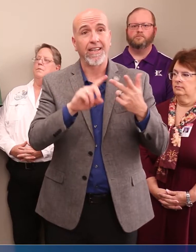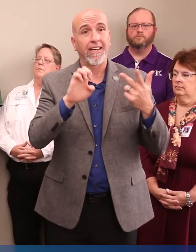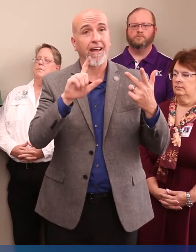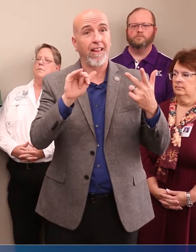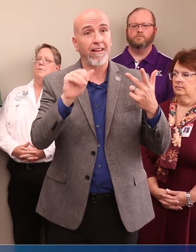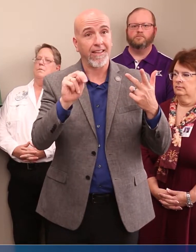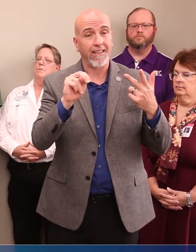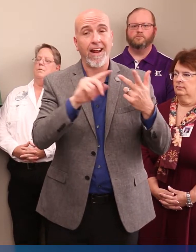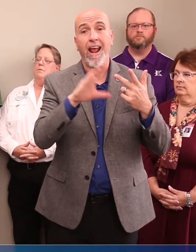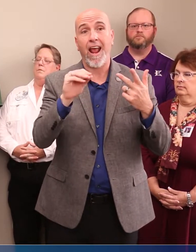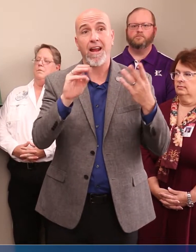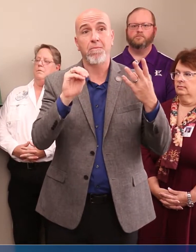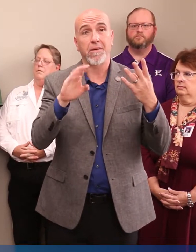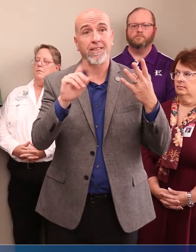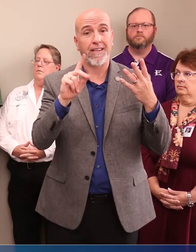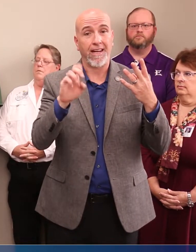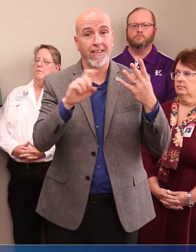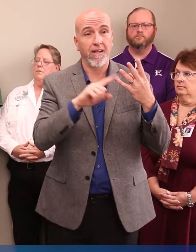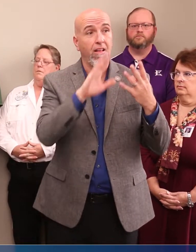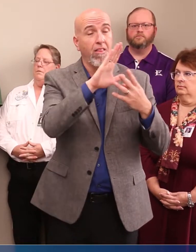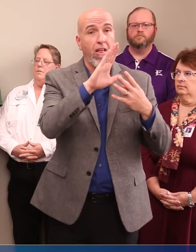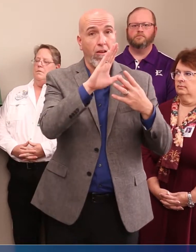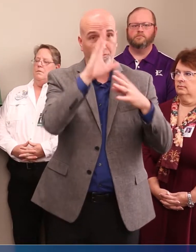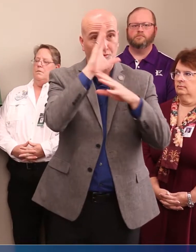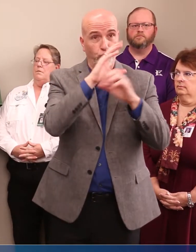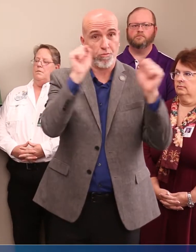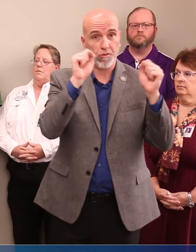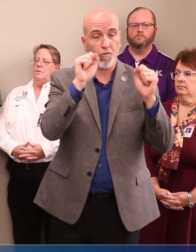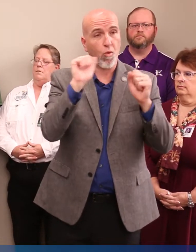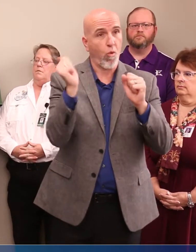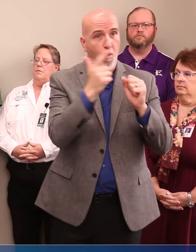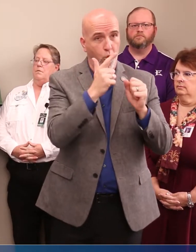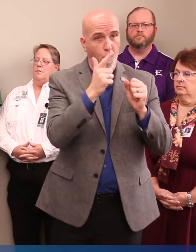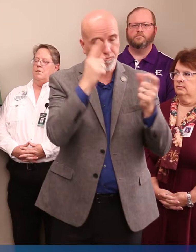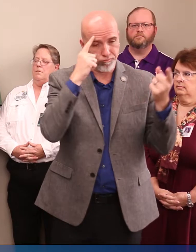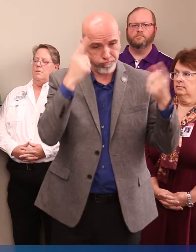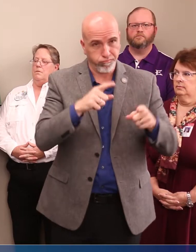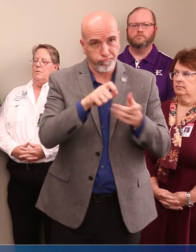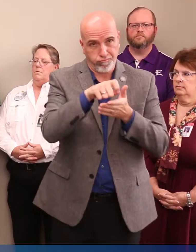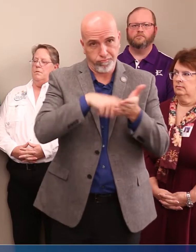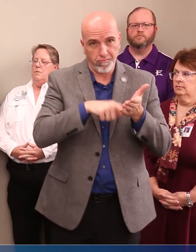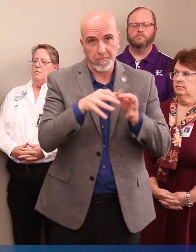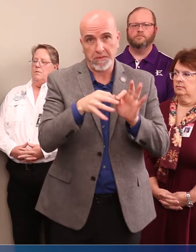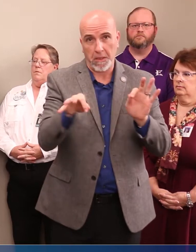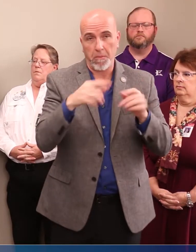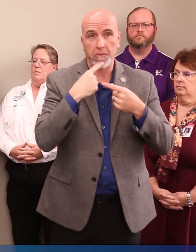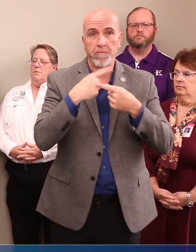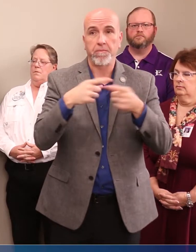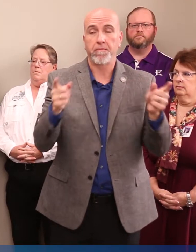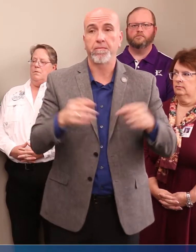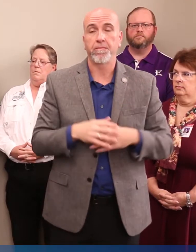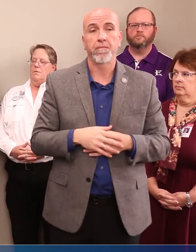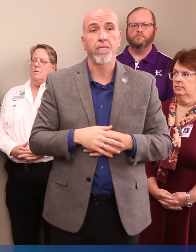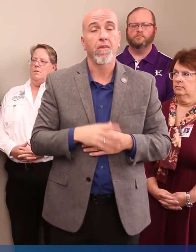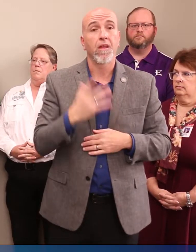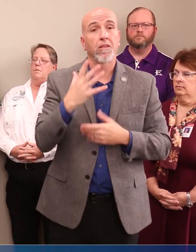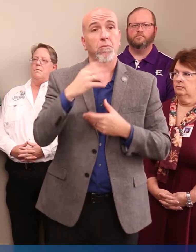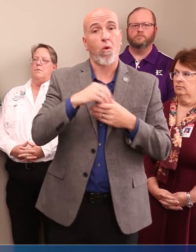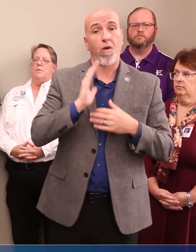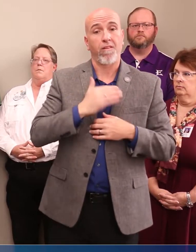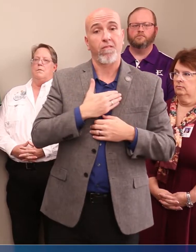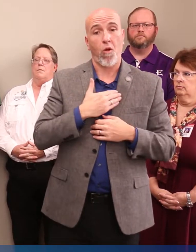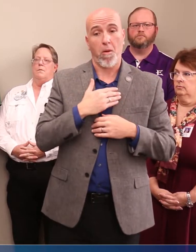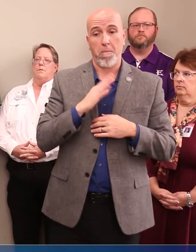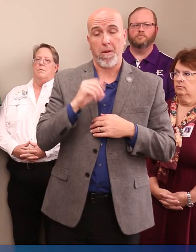as well. The superintendents have all written this statement together. As part of the Bastrop County Emergency Management